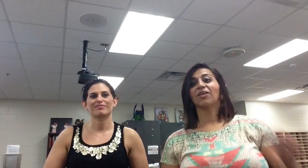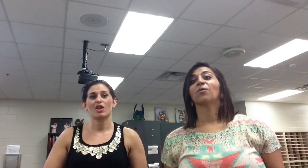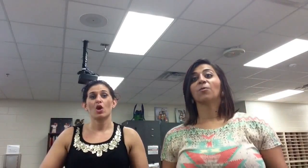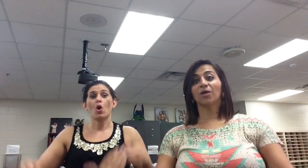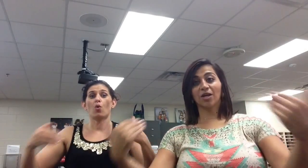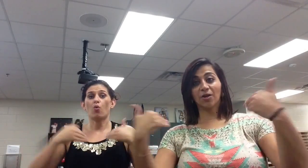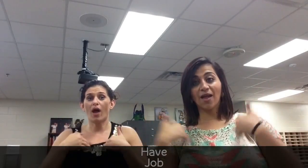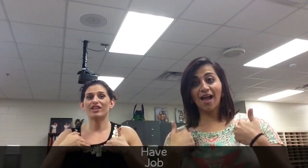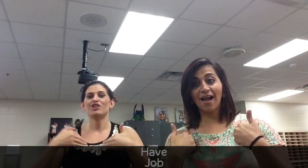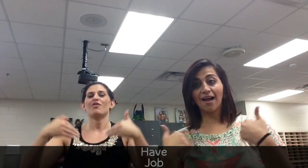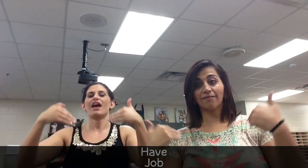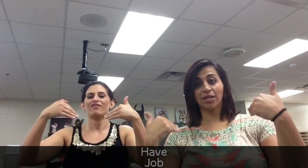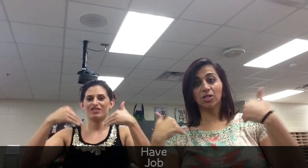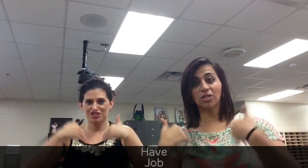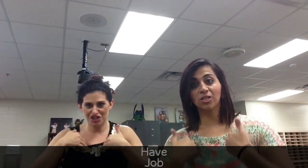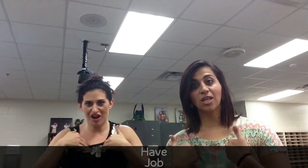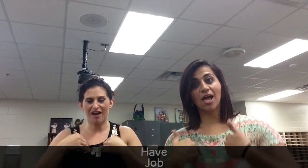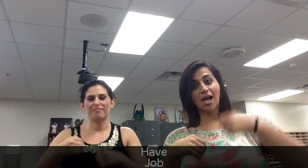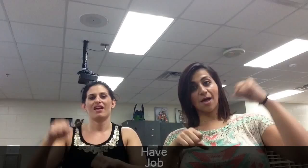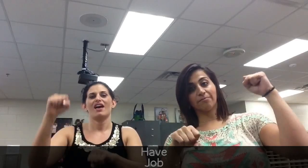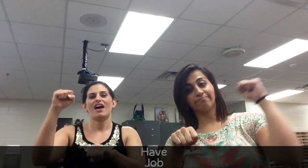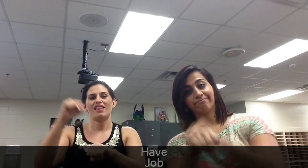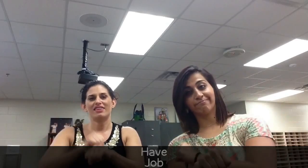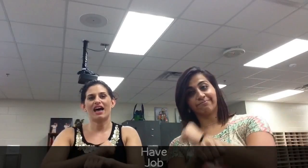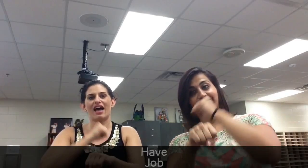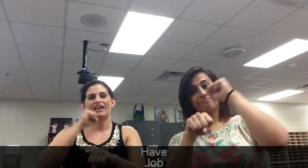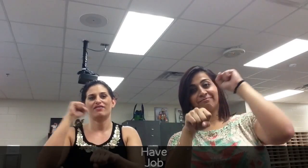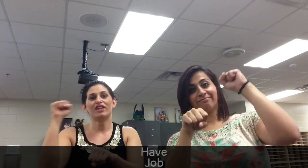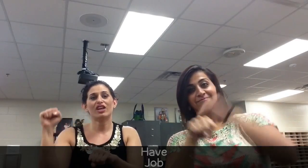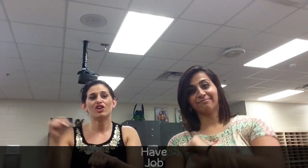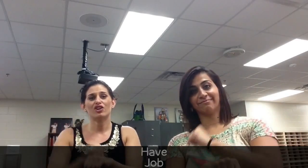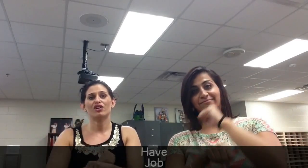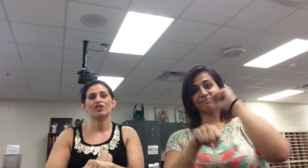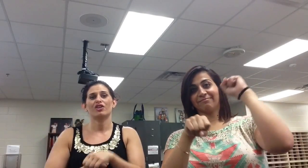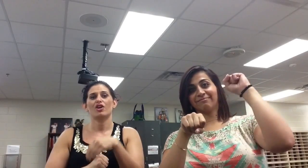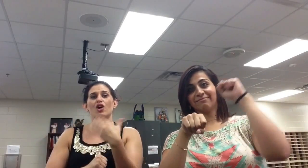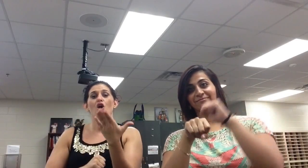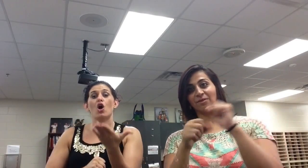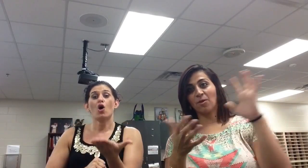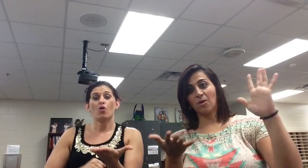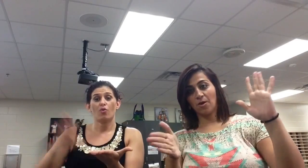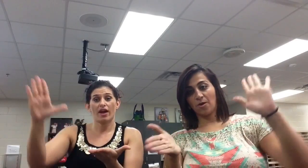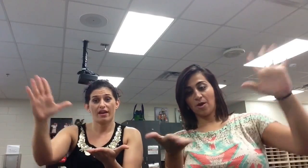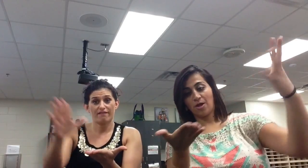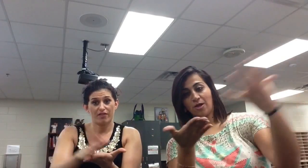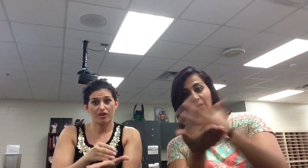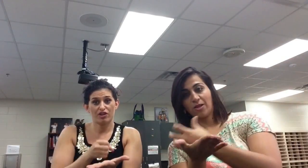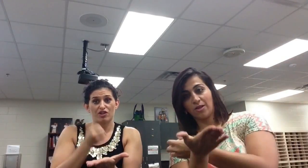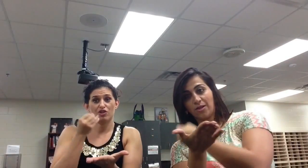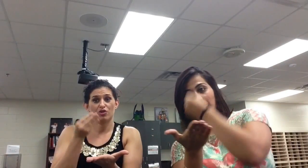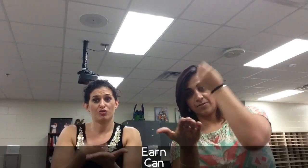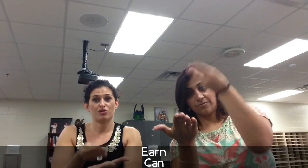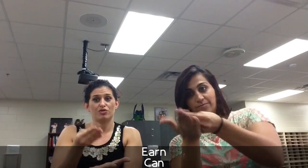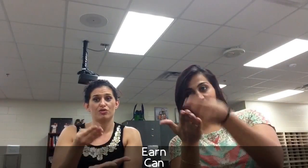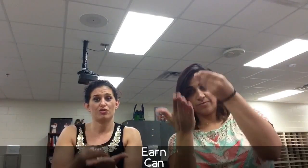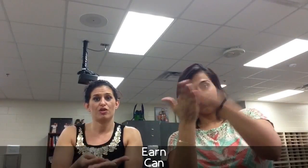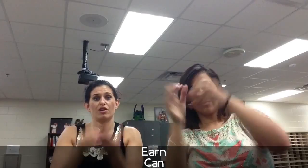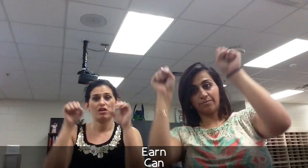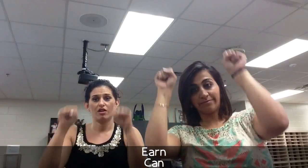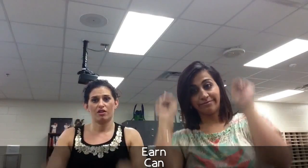When you have a job, a livelihood A way for you to learn